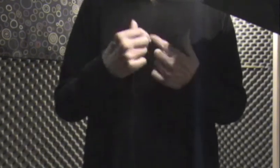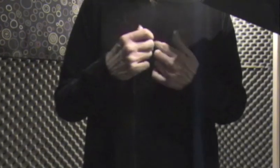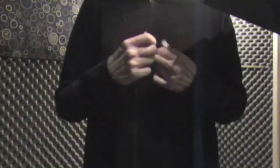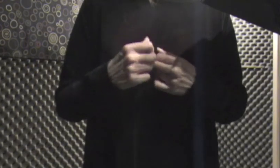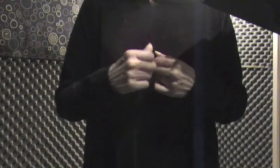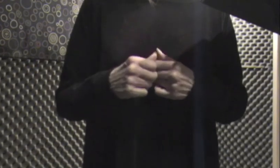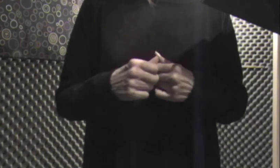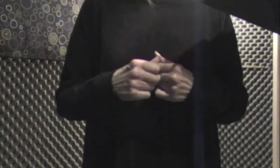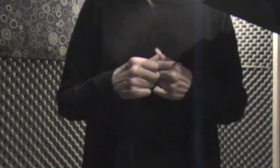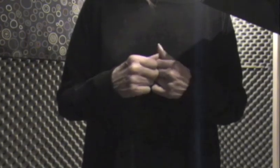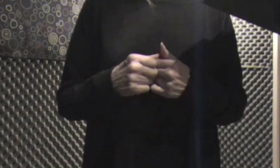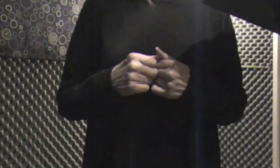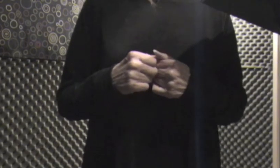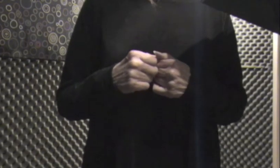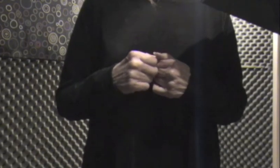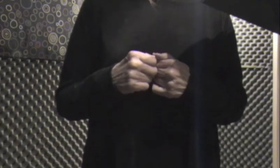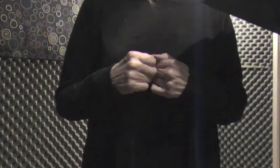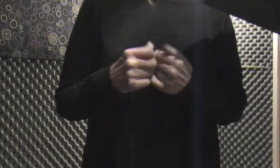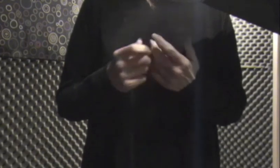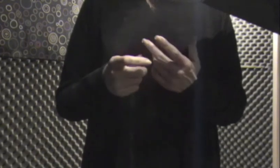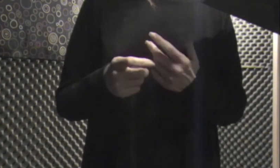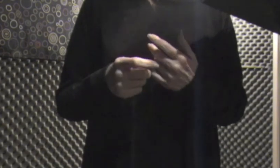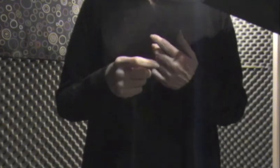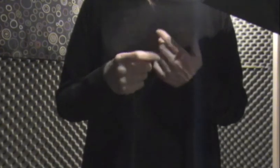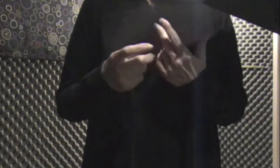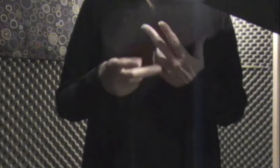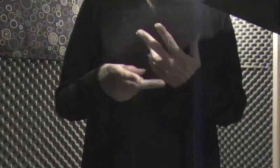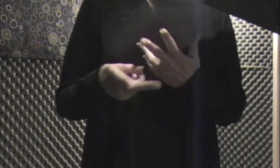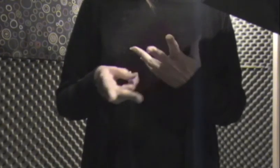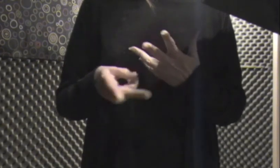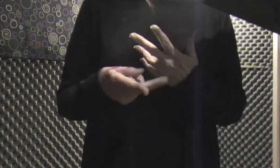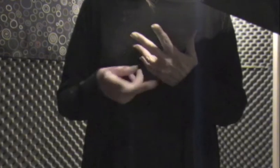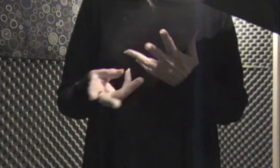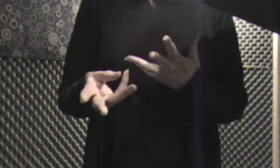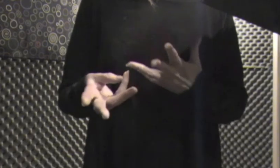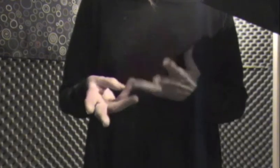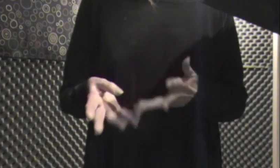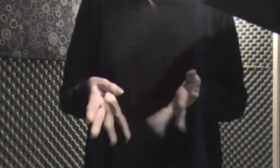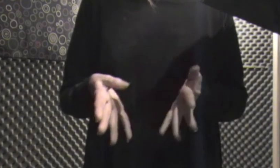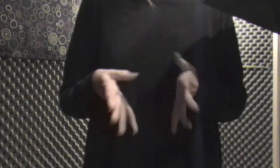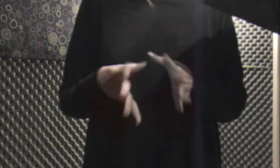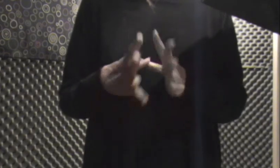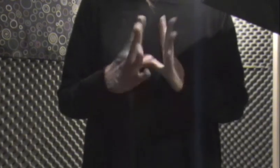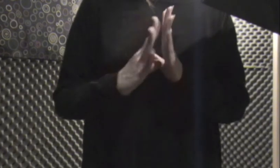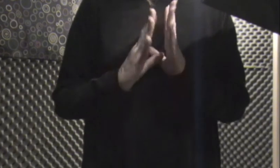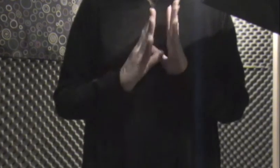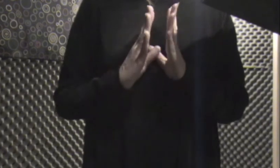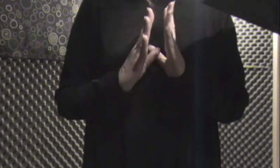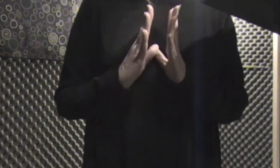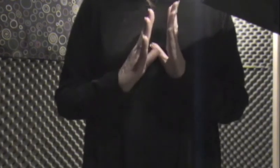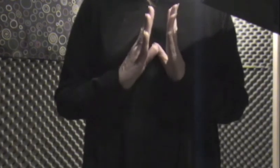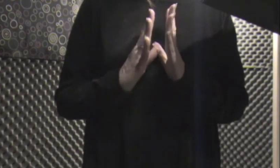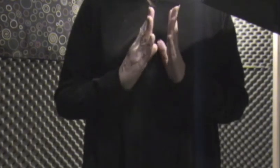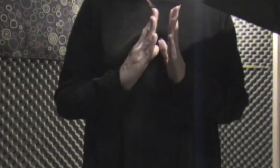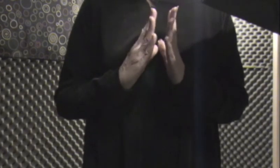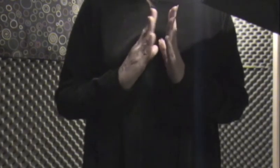am the one going You know me I'm a crazy lady In a city filled with crazy ladies The heart beating in my chest